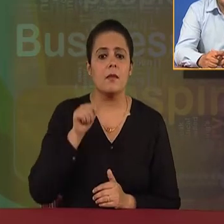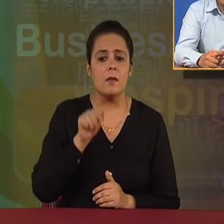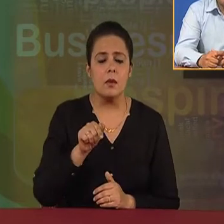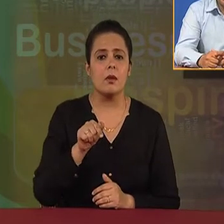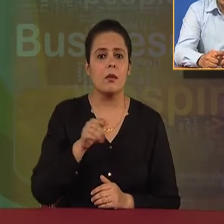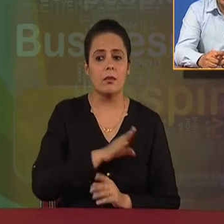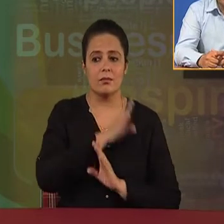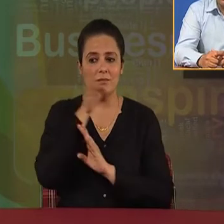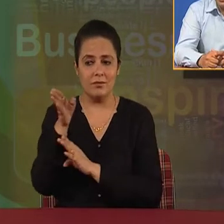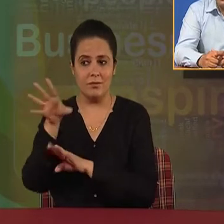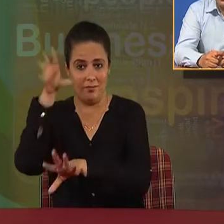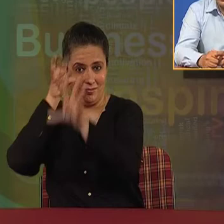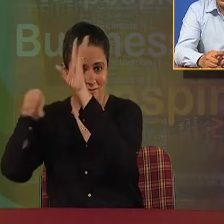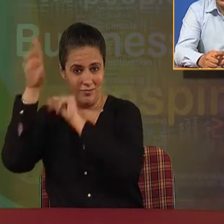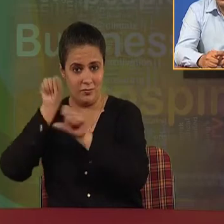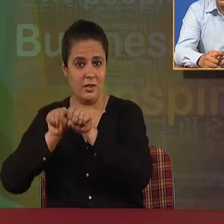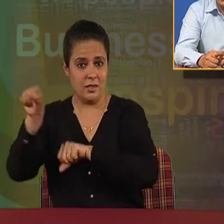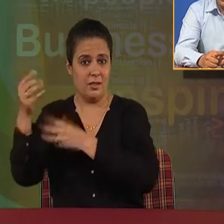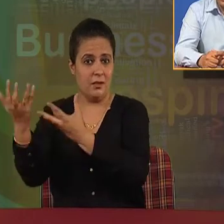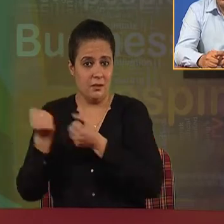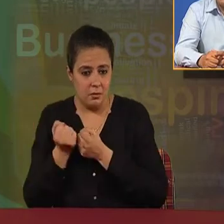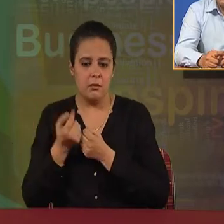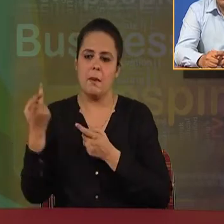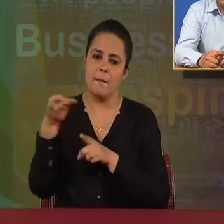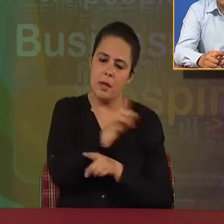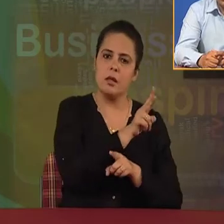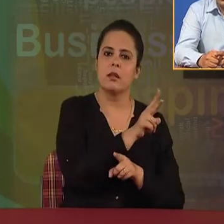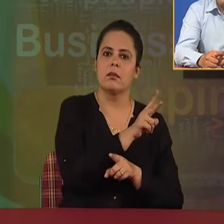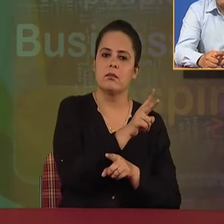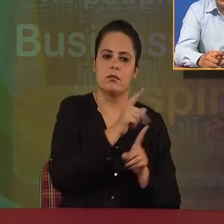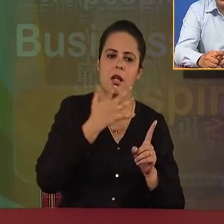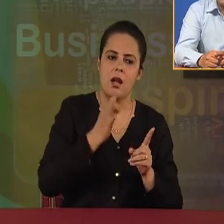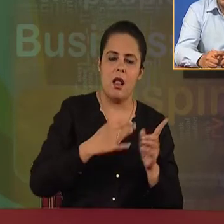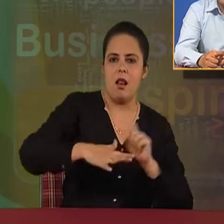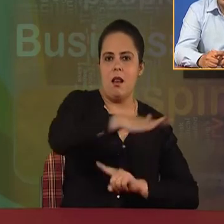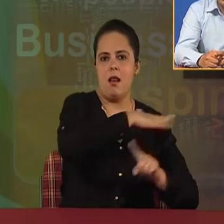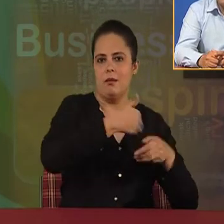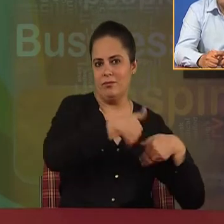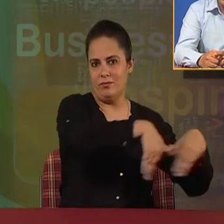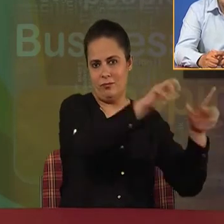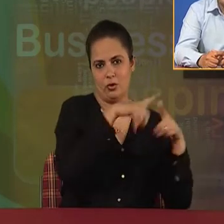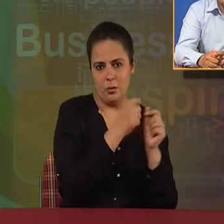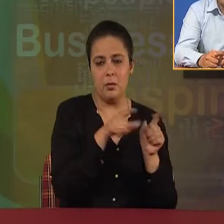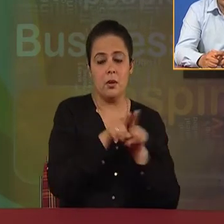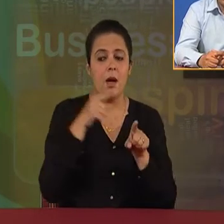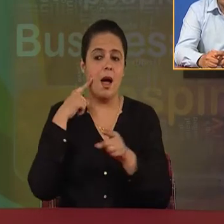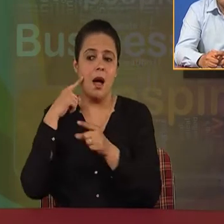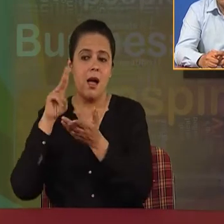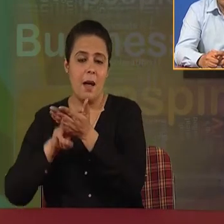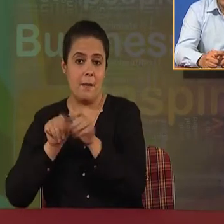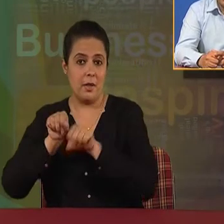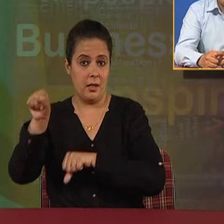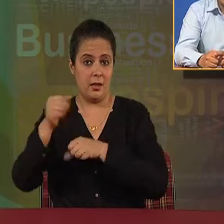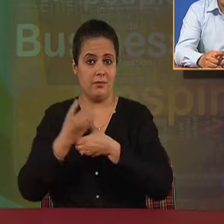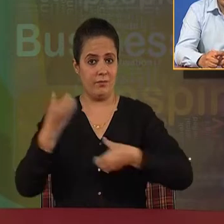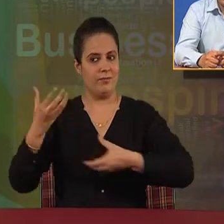If these are practiced in real-life situations, when the person who have completed the MBA degree from IIMs will come